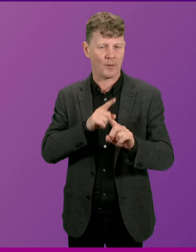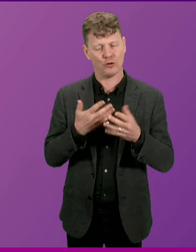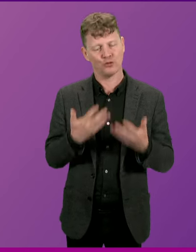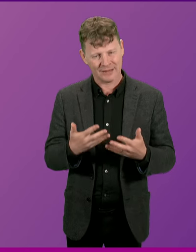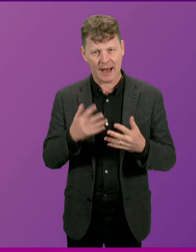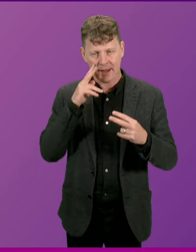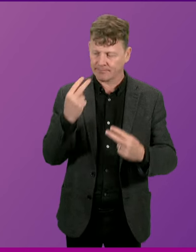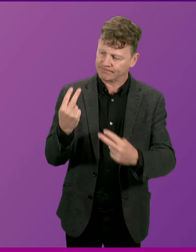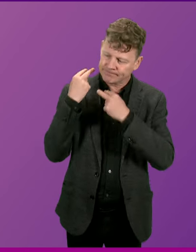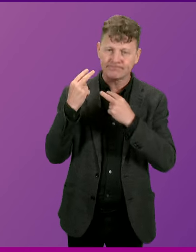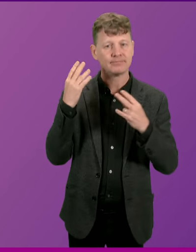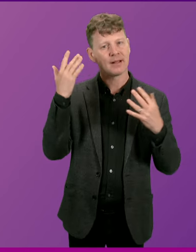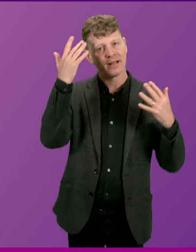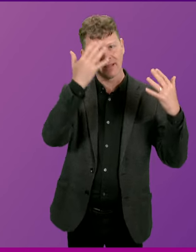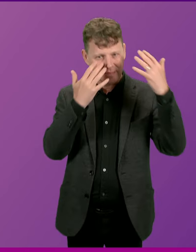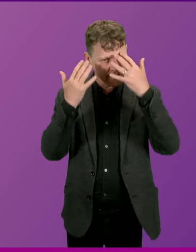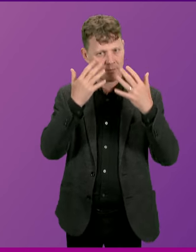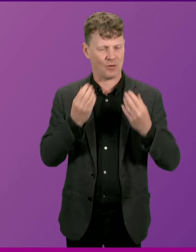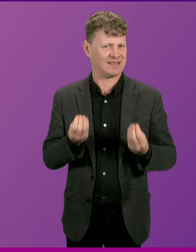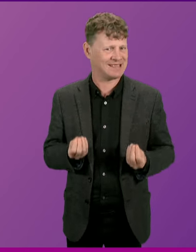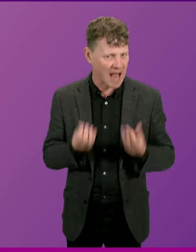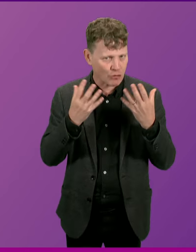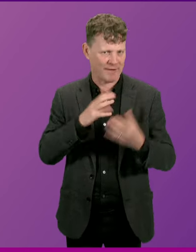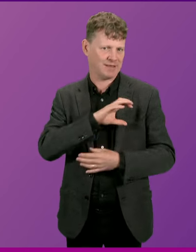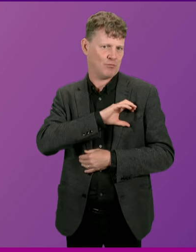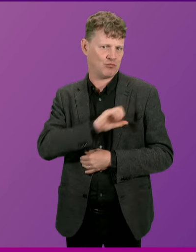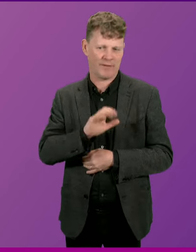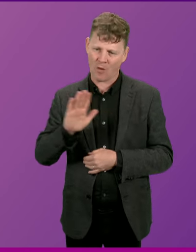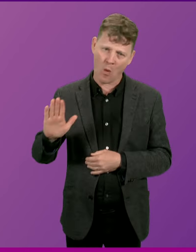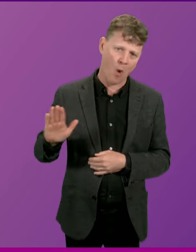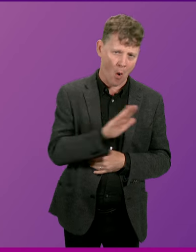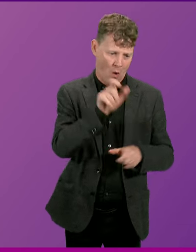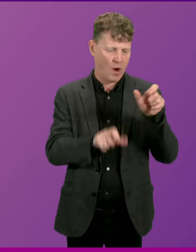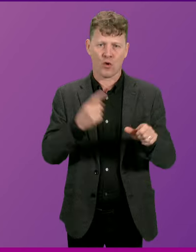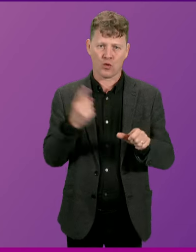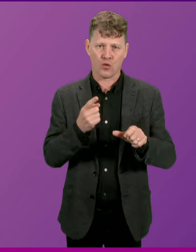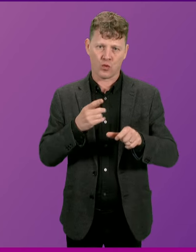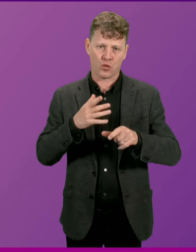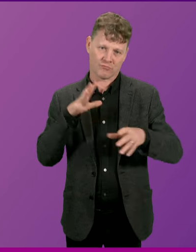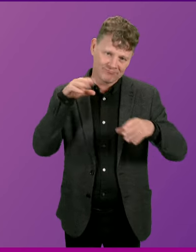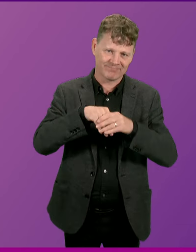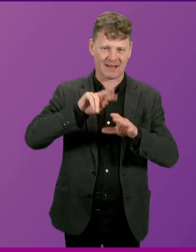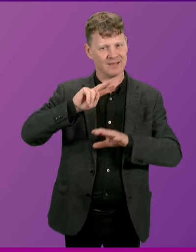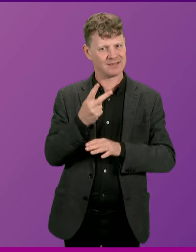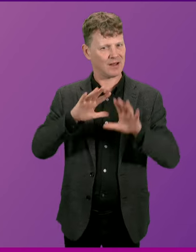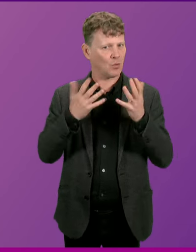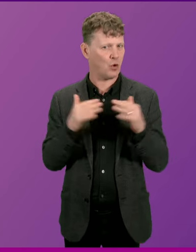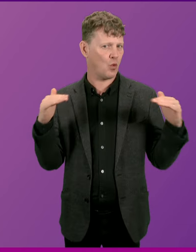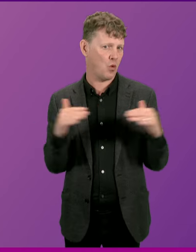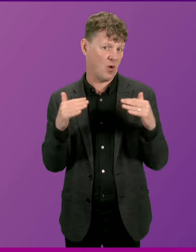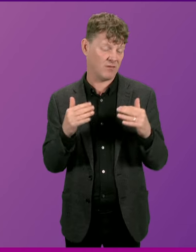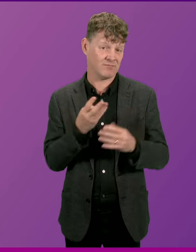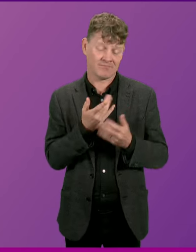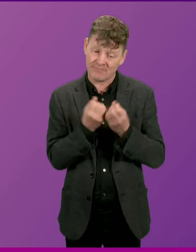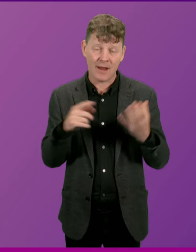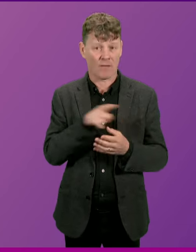reflection on the sacrifice and the bravery of all those who served during the Second World War, especially those who made the ultimate